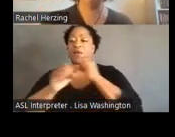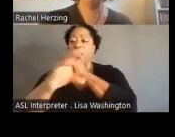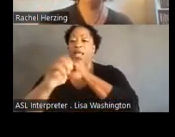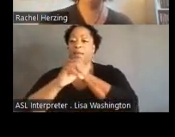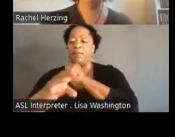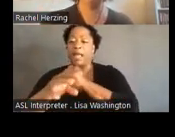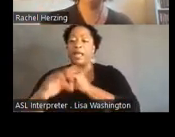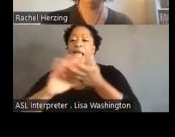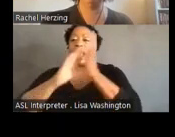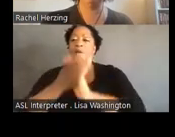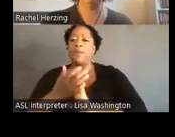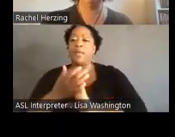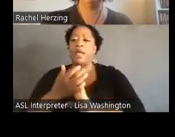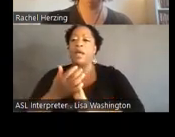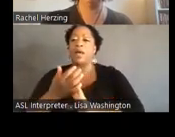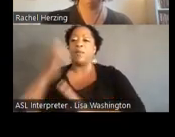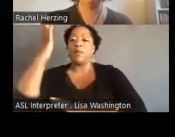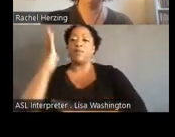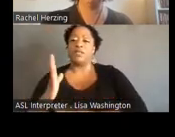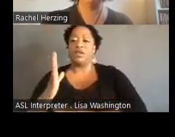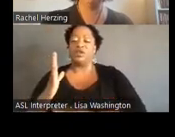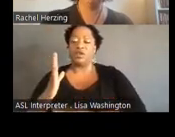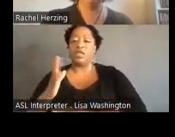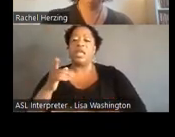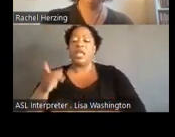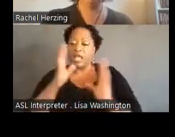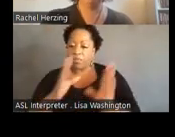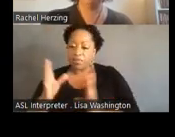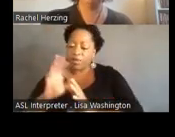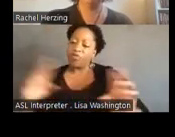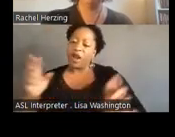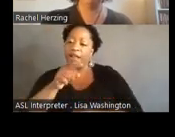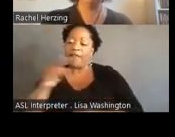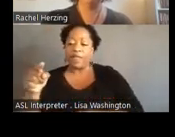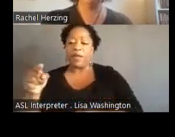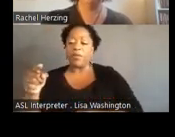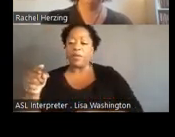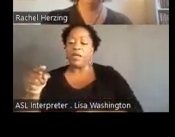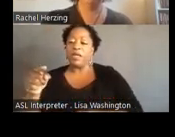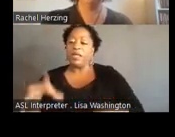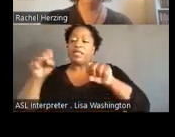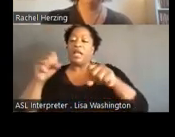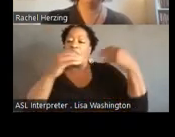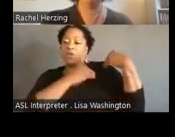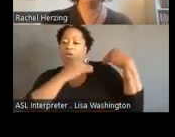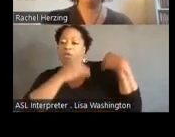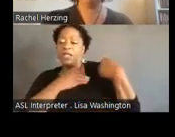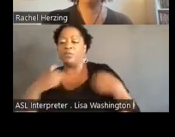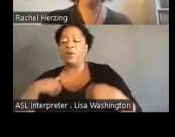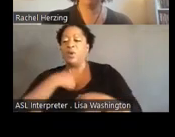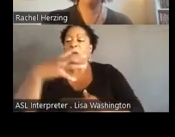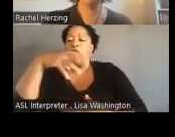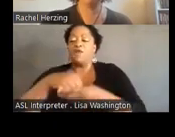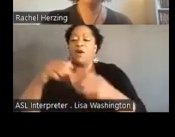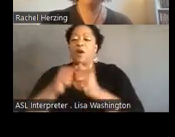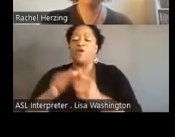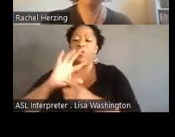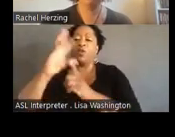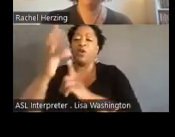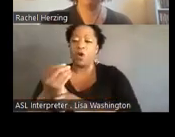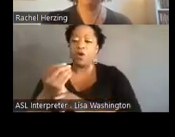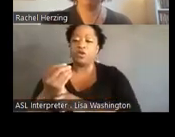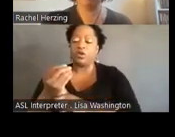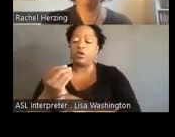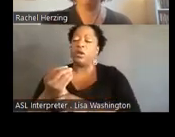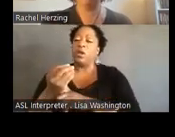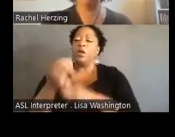spokespeople. And he got them ready to do that. We engaged in cultural organizing. A lot of cultural